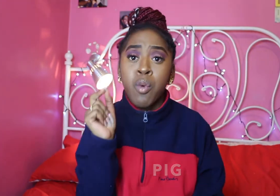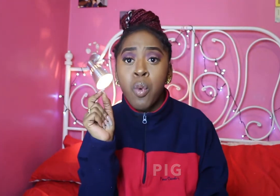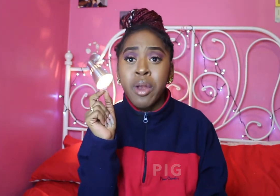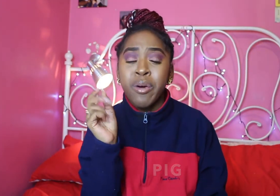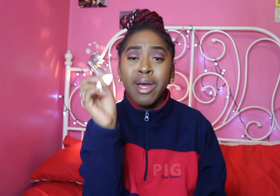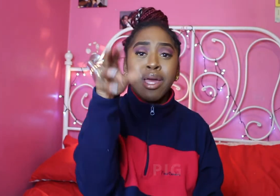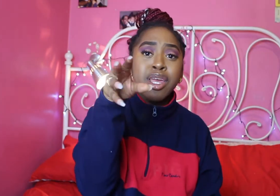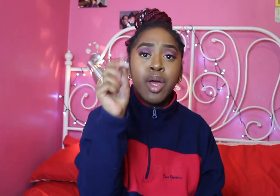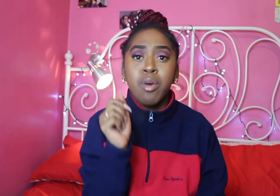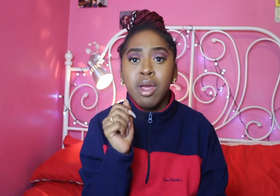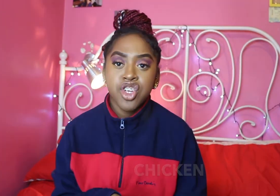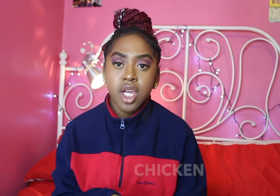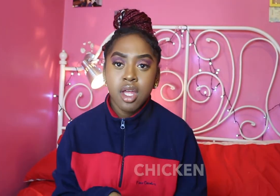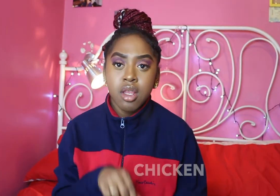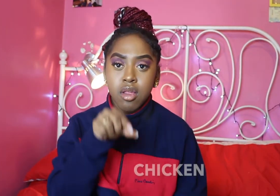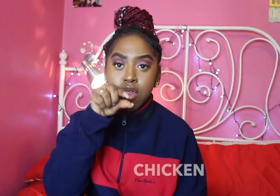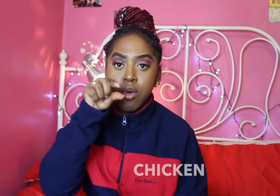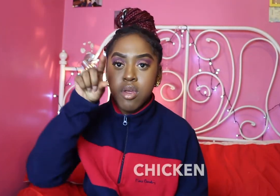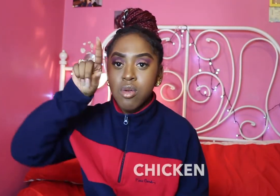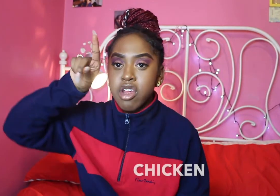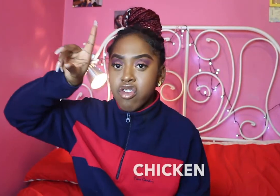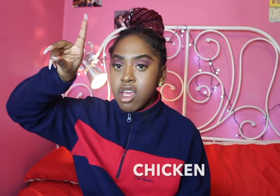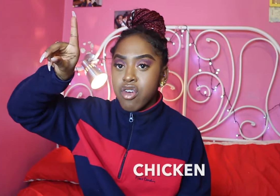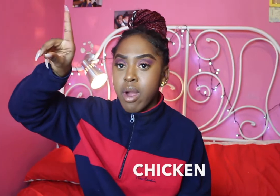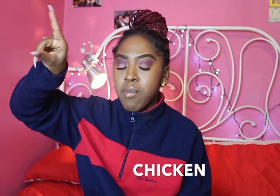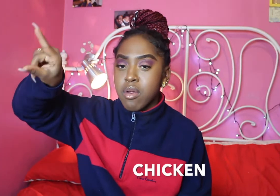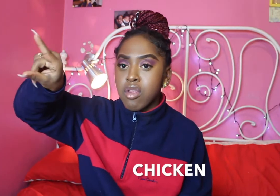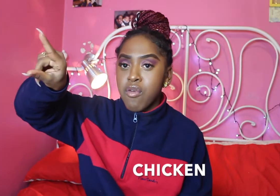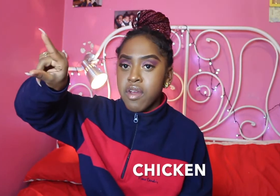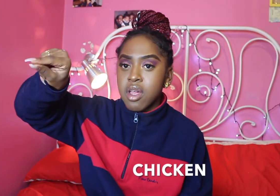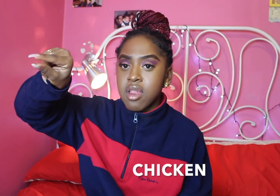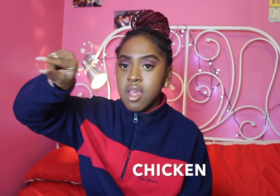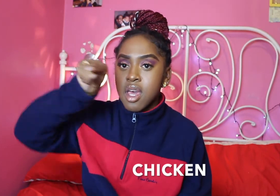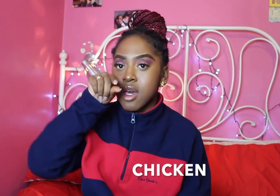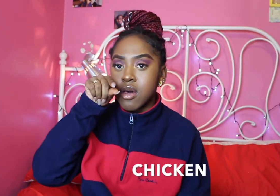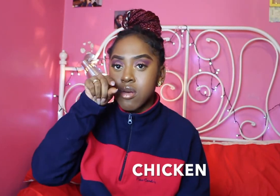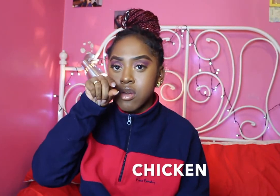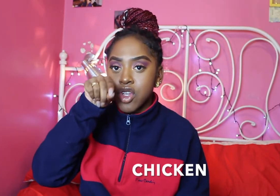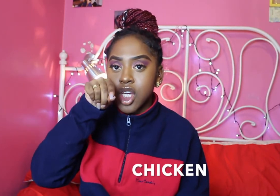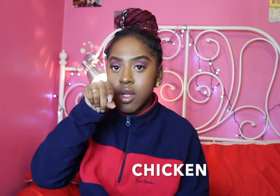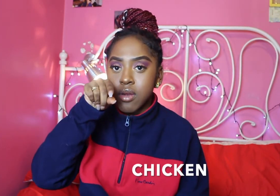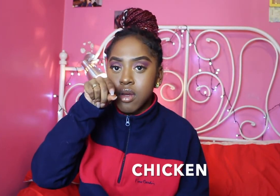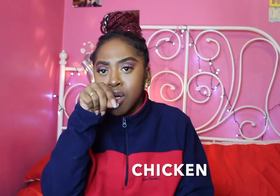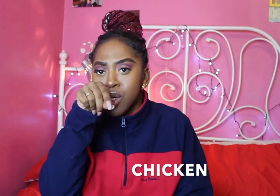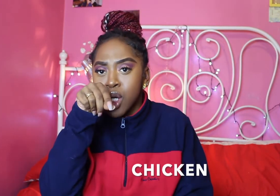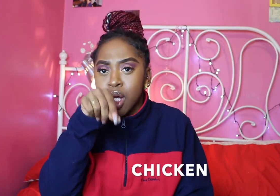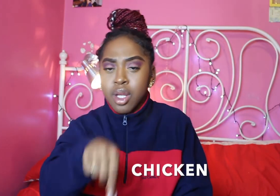why not you know chicken so you literally grab two fingers and go chicken chicken